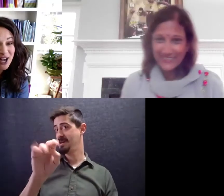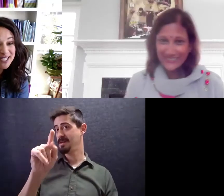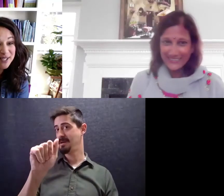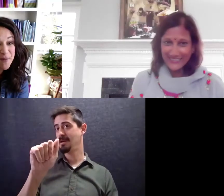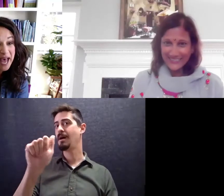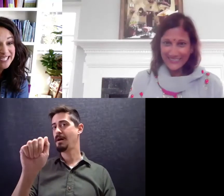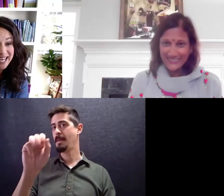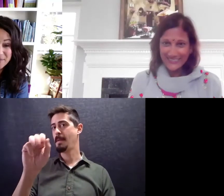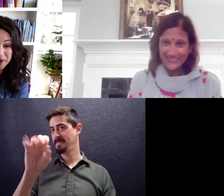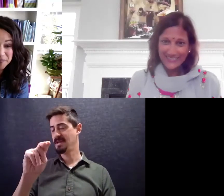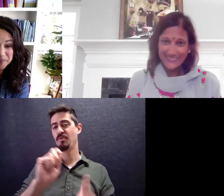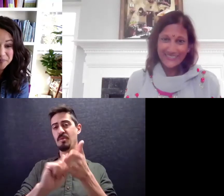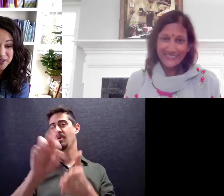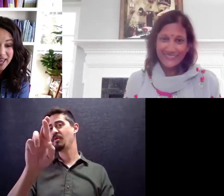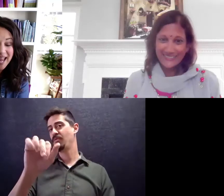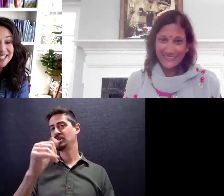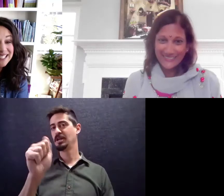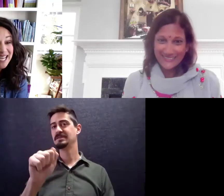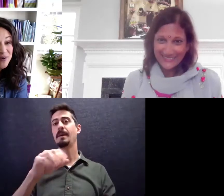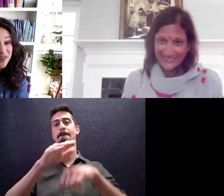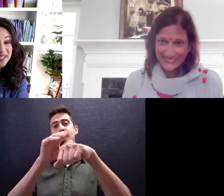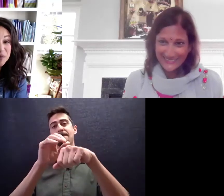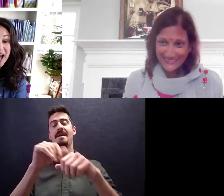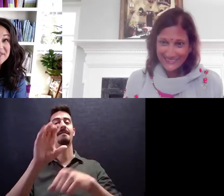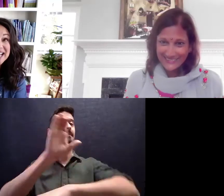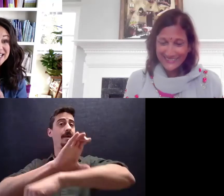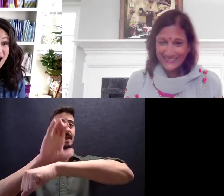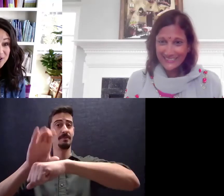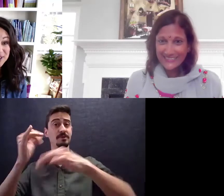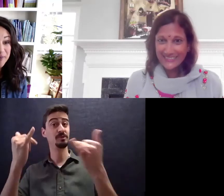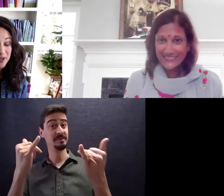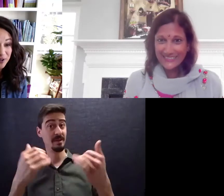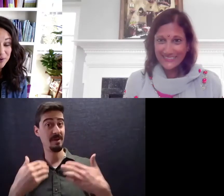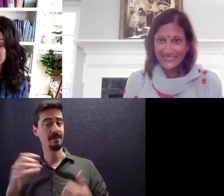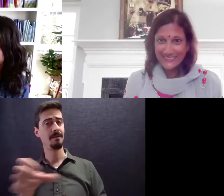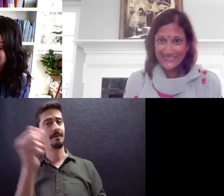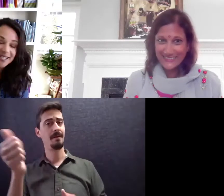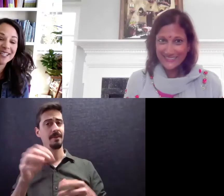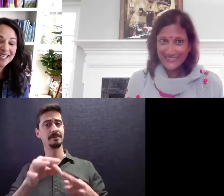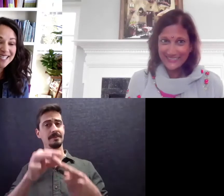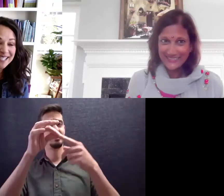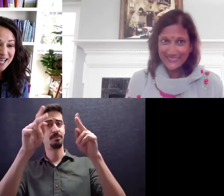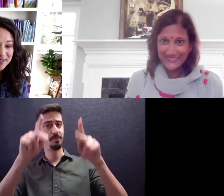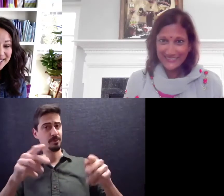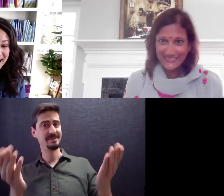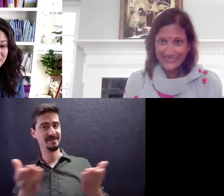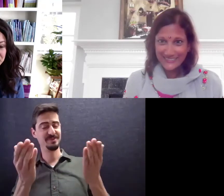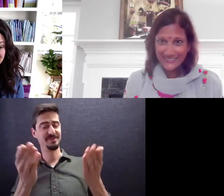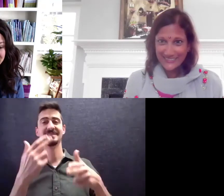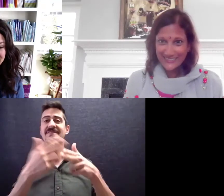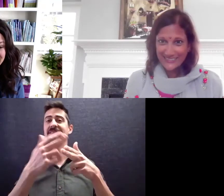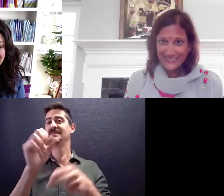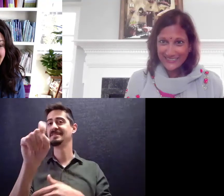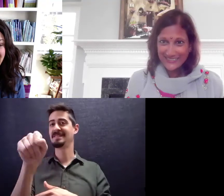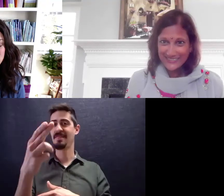Raja's Pet Camel and today with us we have another special person his name is Seth